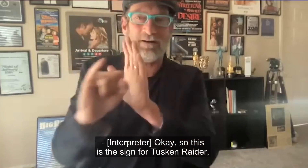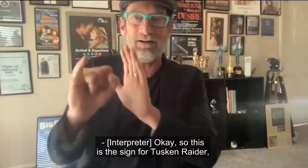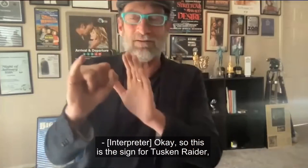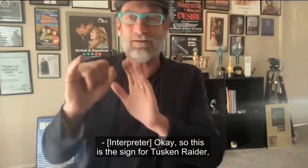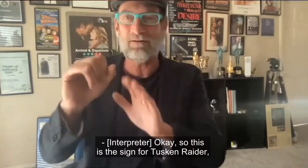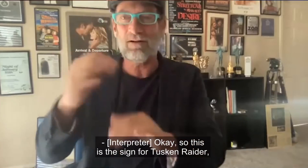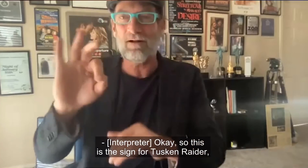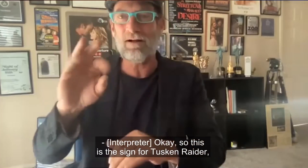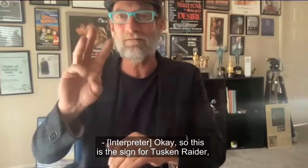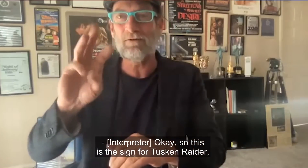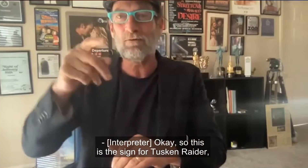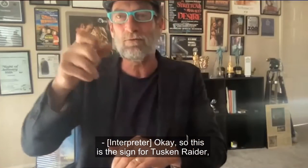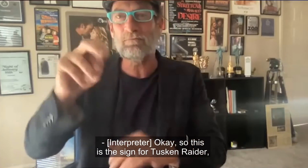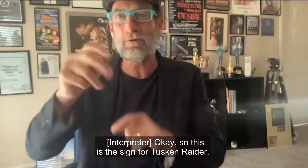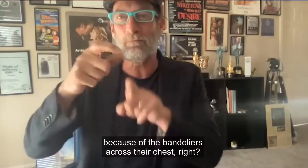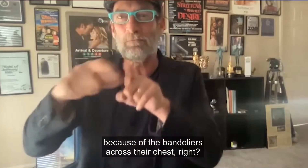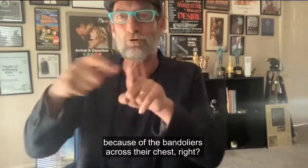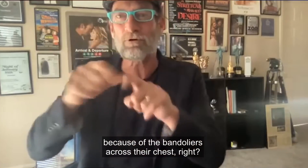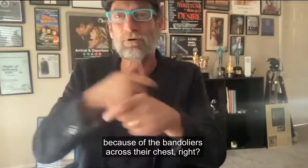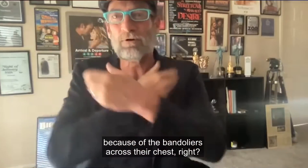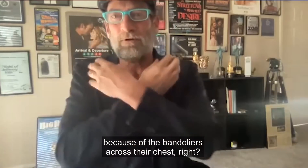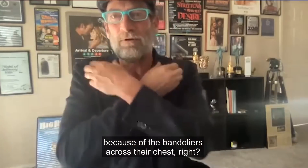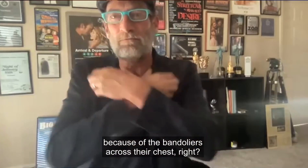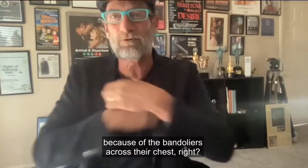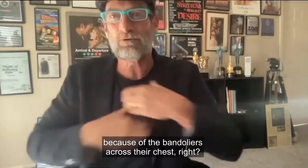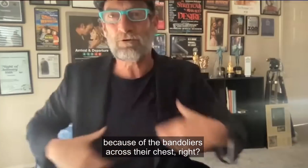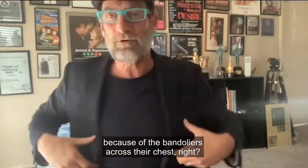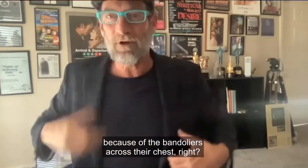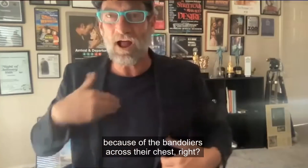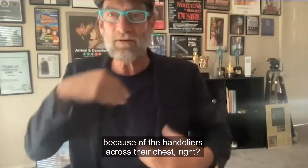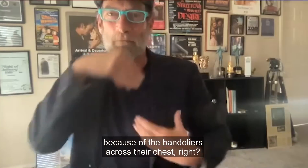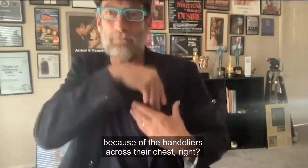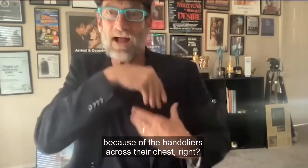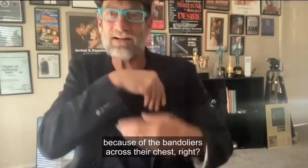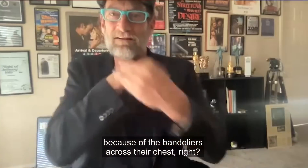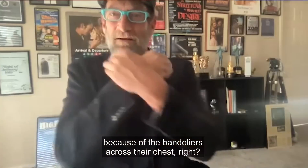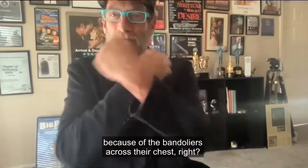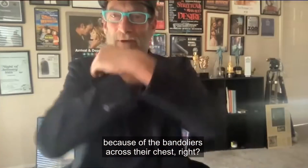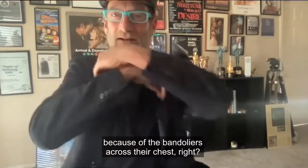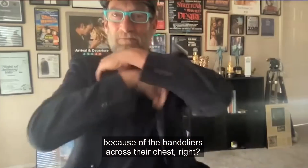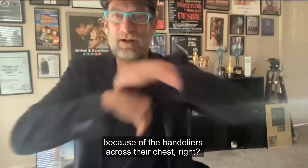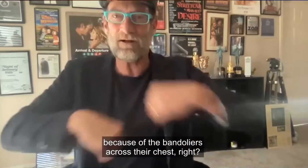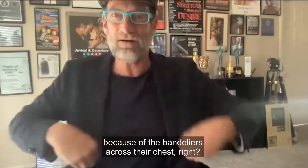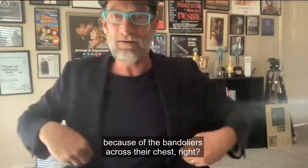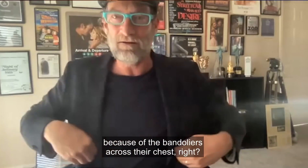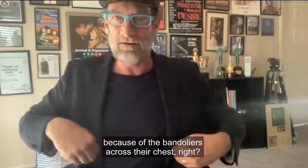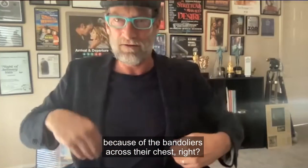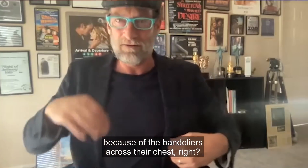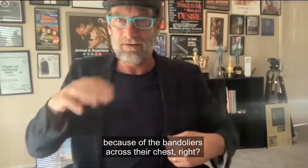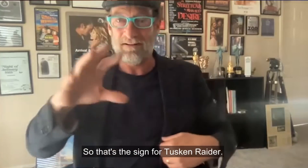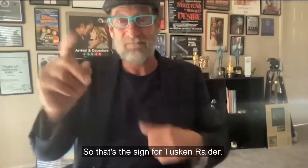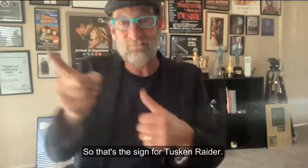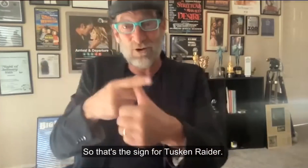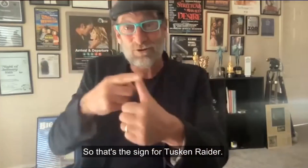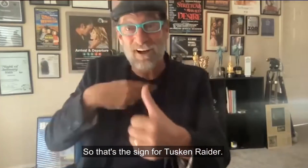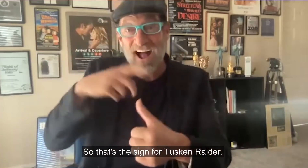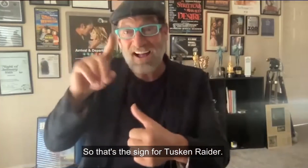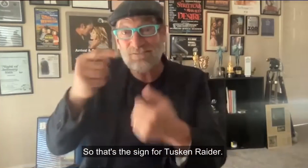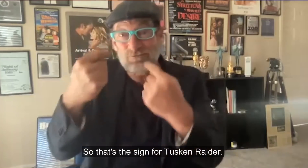sign for Tusken Raider because of the bandoliers across their chest. Right. So that's the sign for Tusken